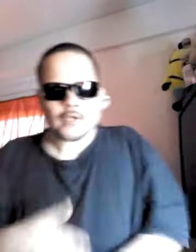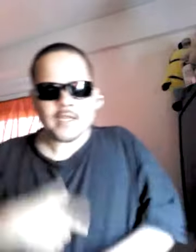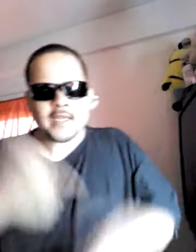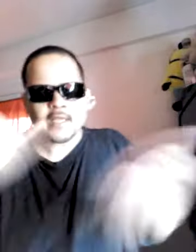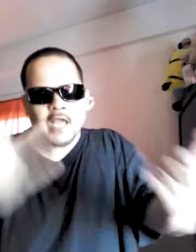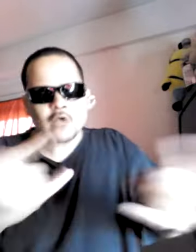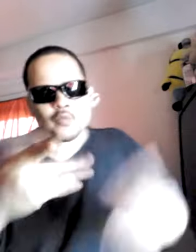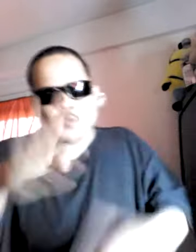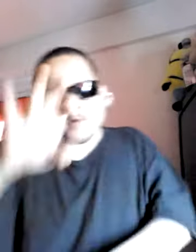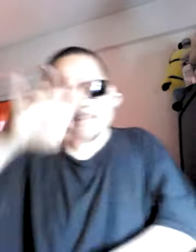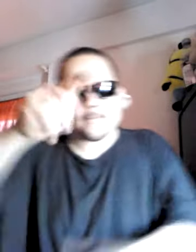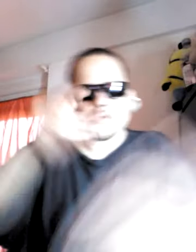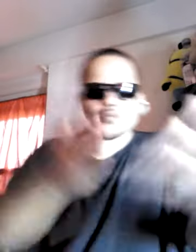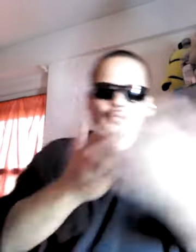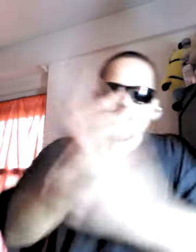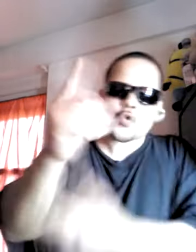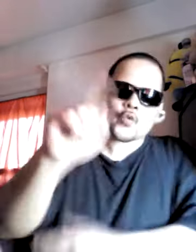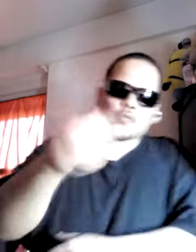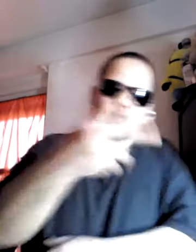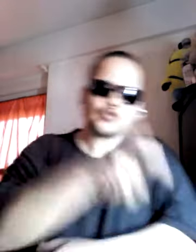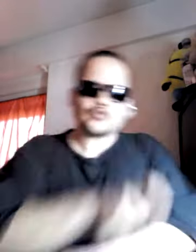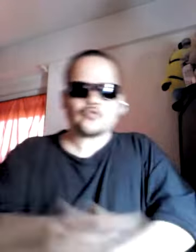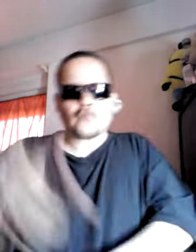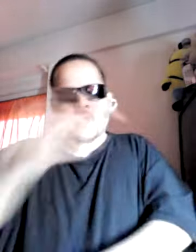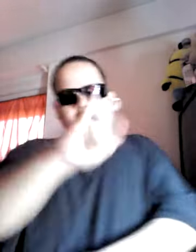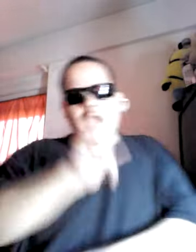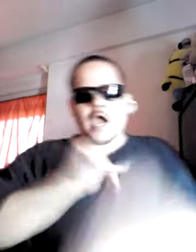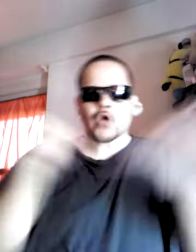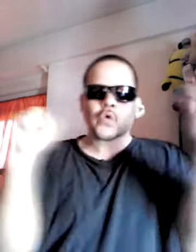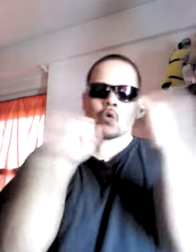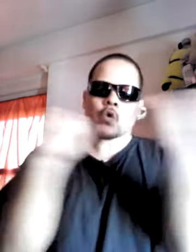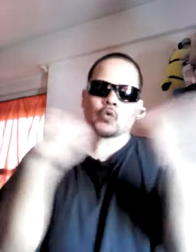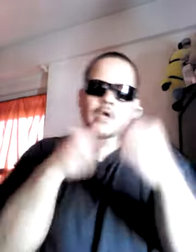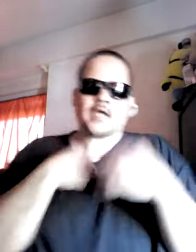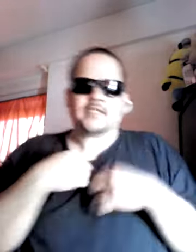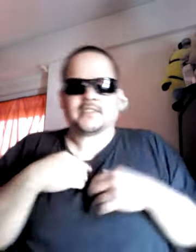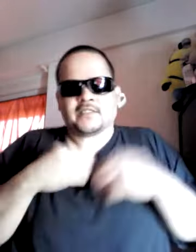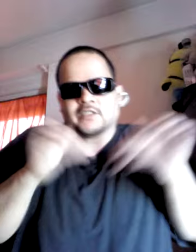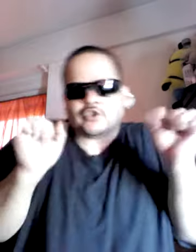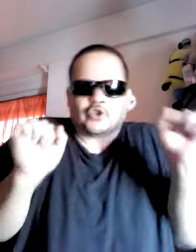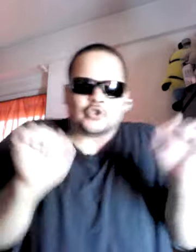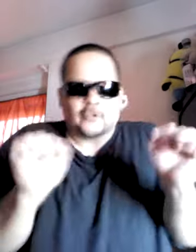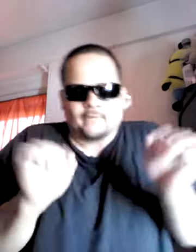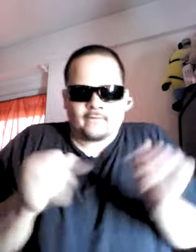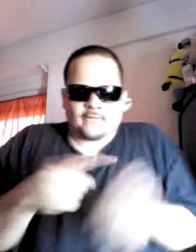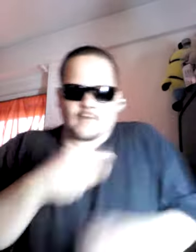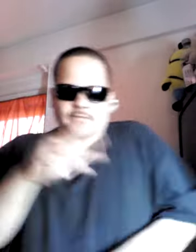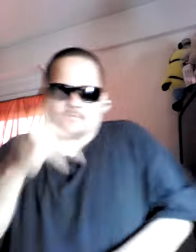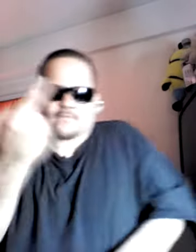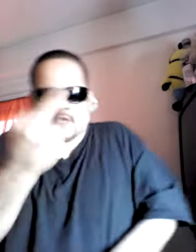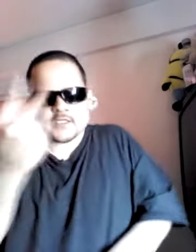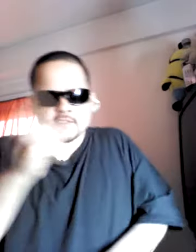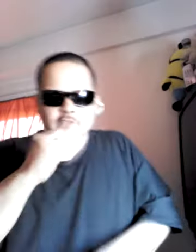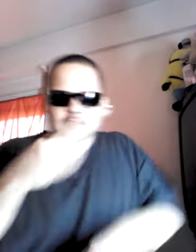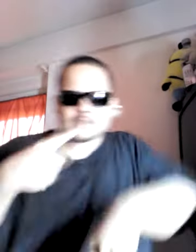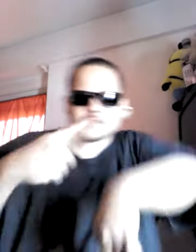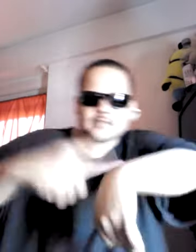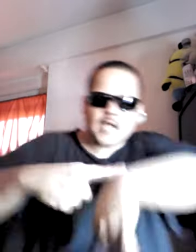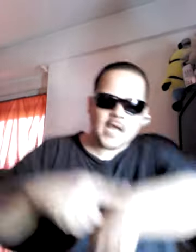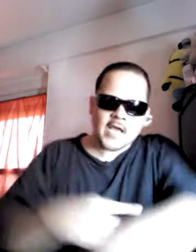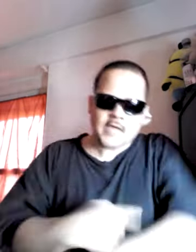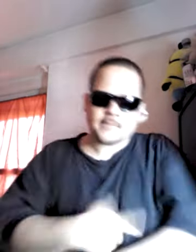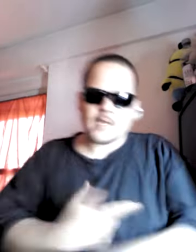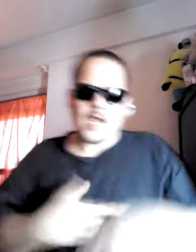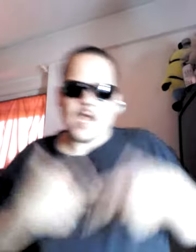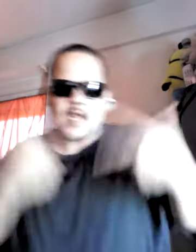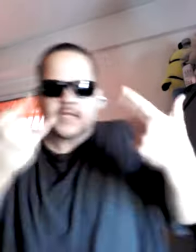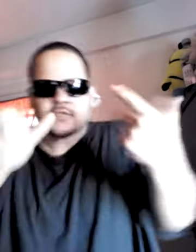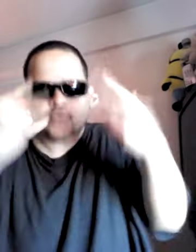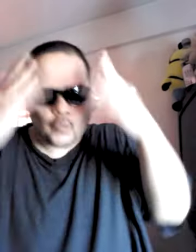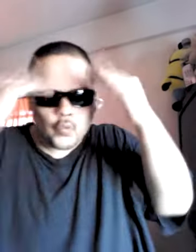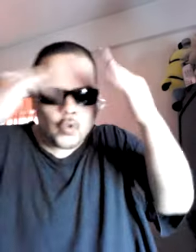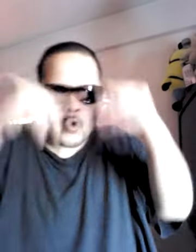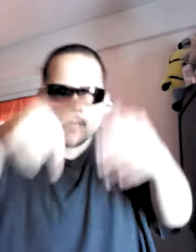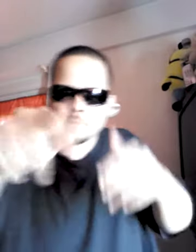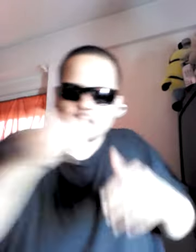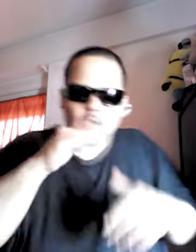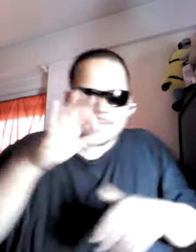to travel I'm cold, I shiver I'm fuckin' like the mailman I deliver I hops up the bucket and I'm bleedin'